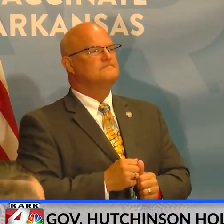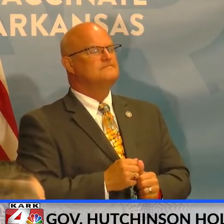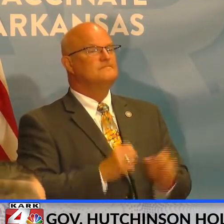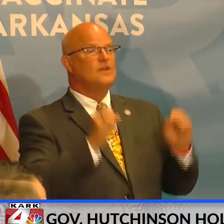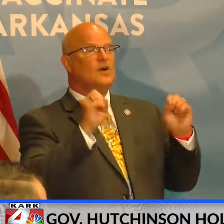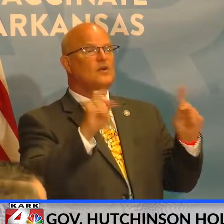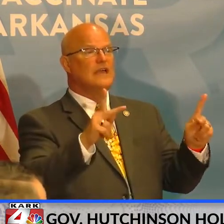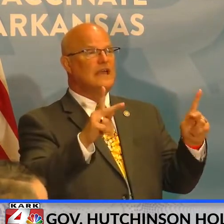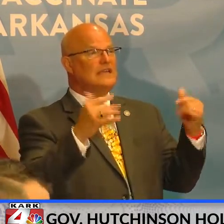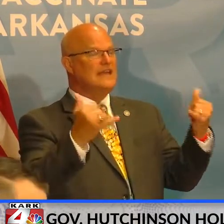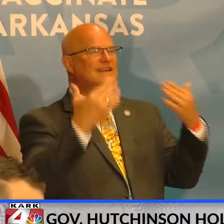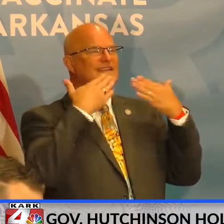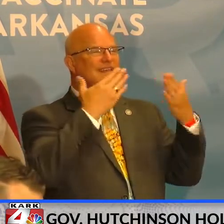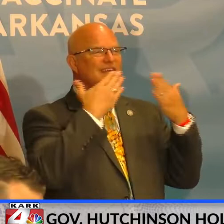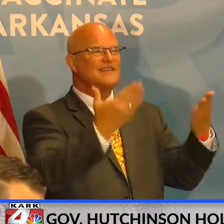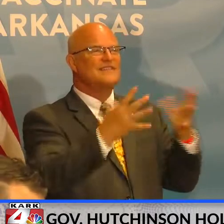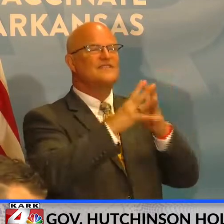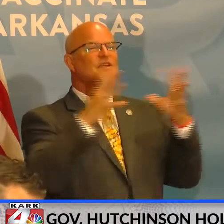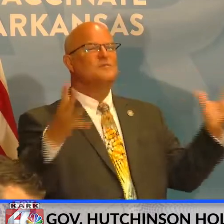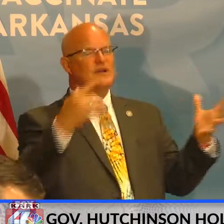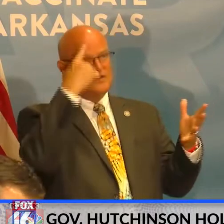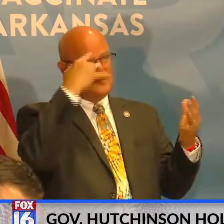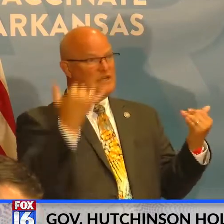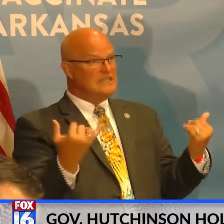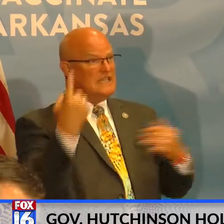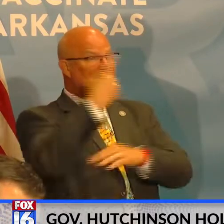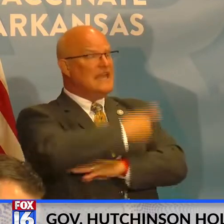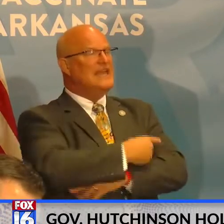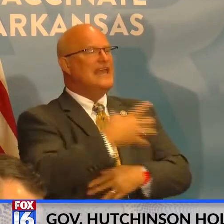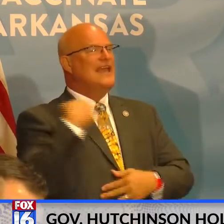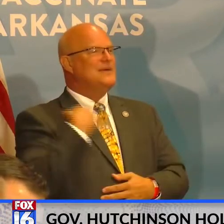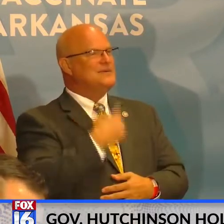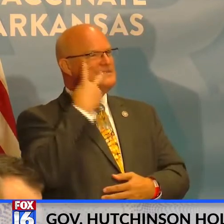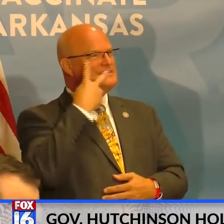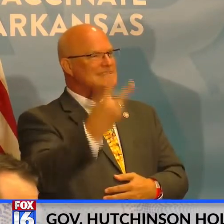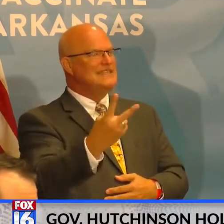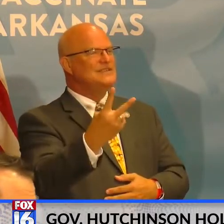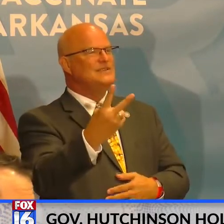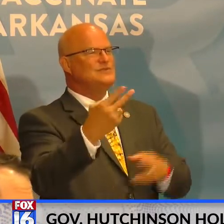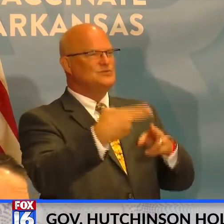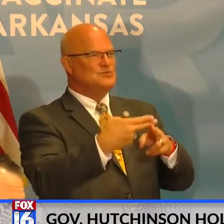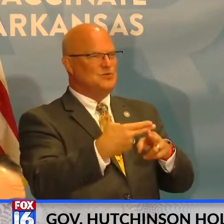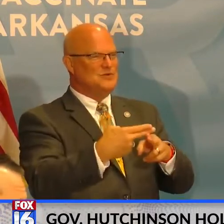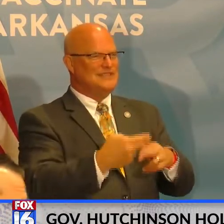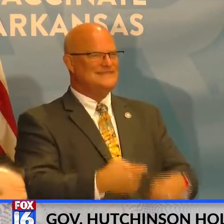All right, with that, thank you all very much, uh, for today and we will see you soon.